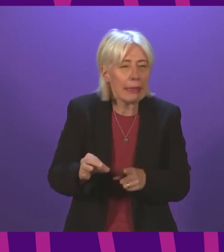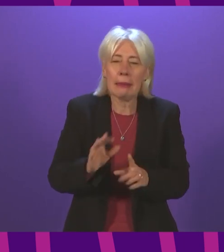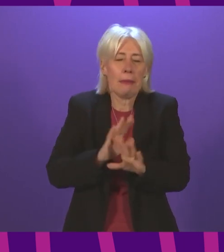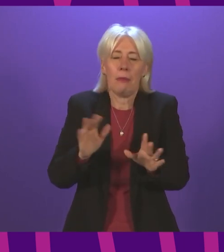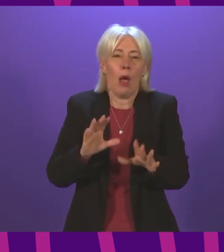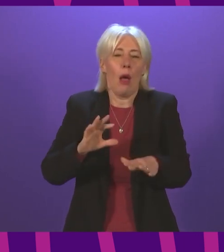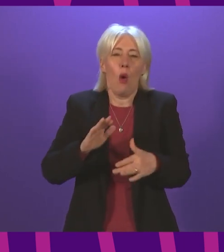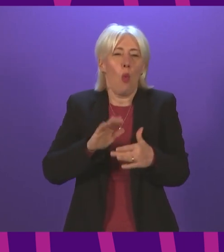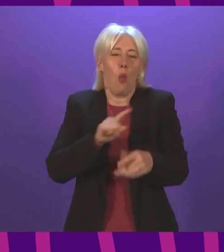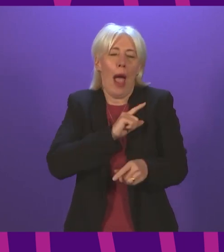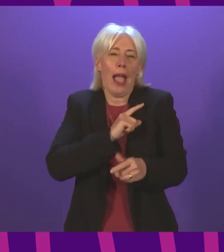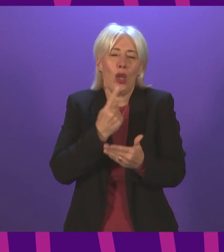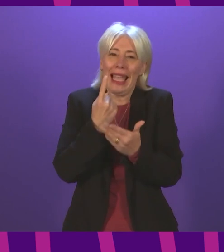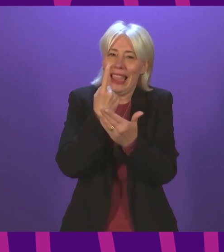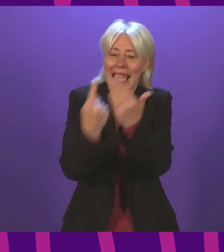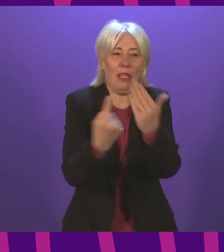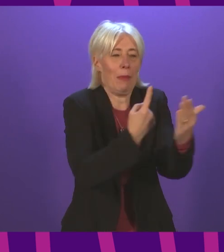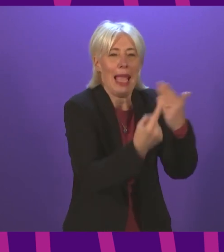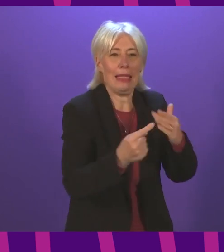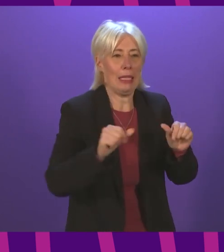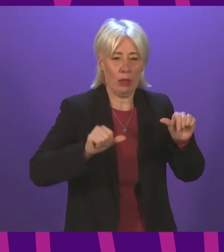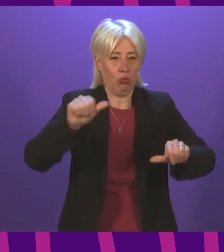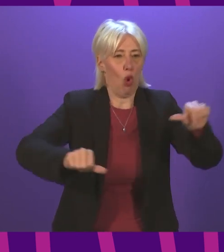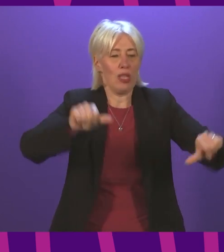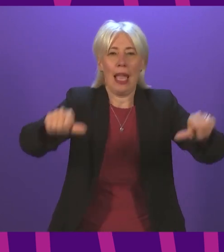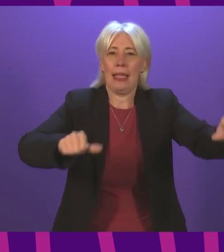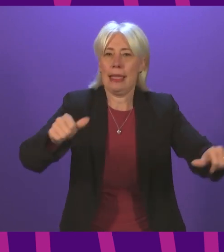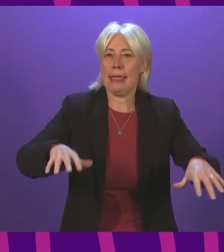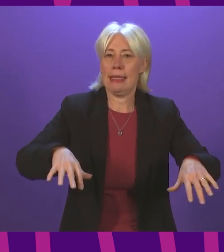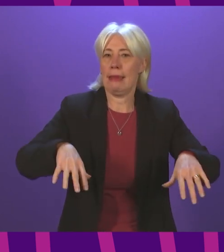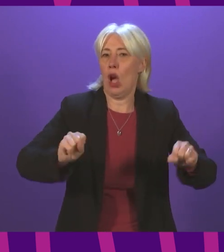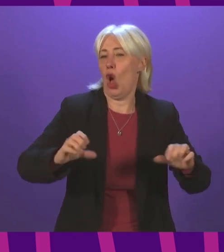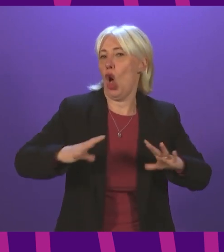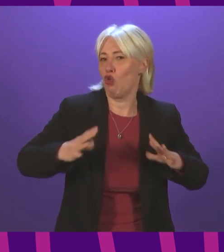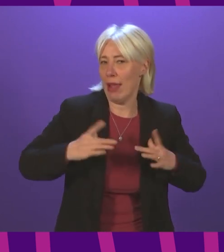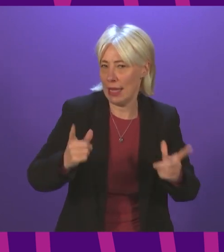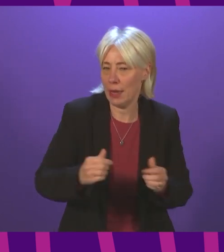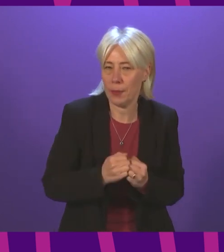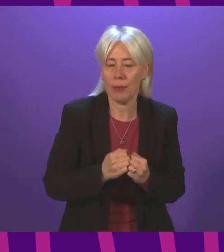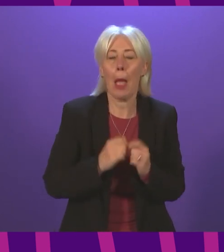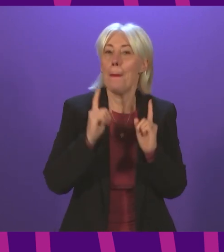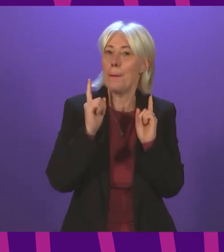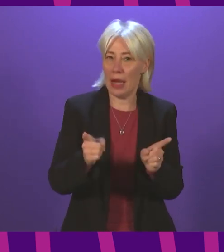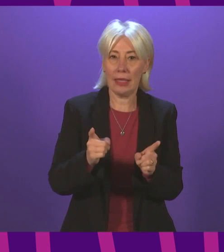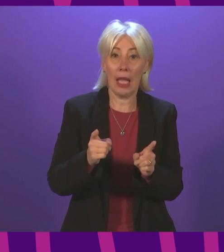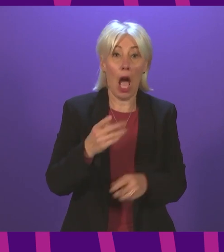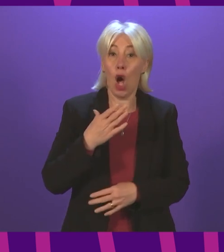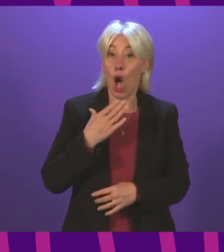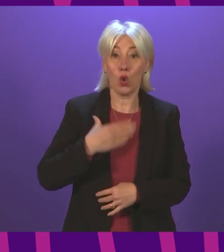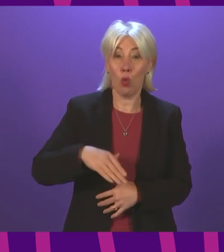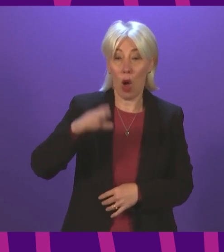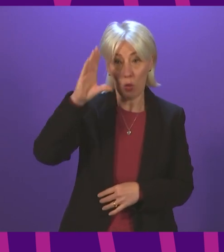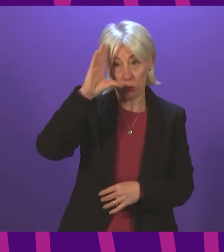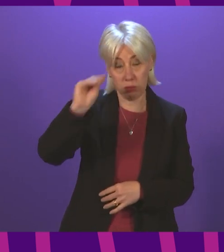independent processes that are underway. But I want to leave no one, as I have done before, in any doubt